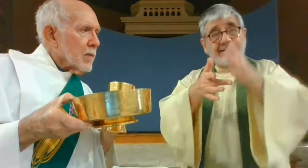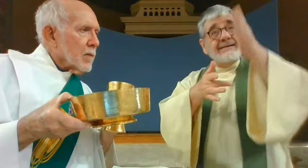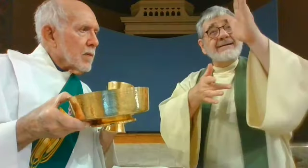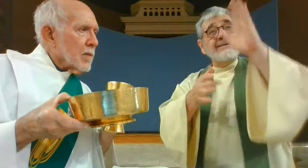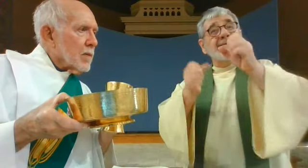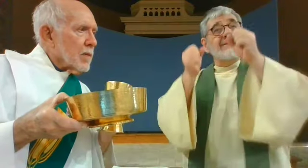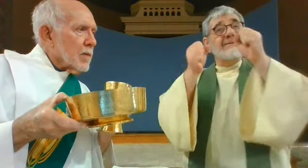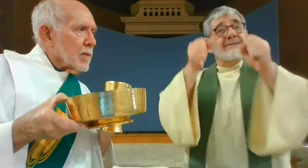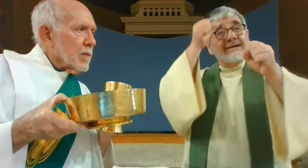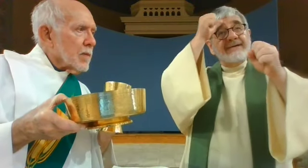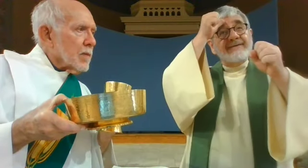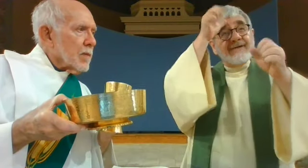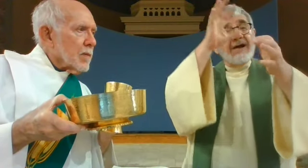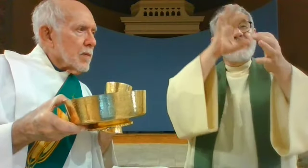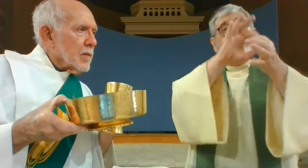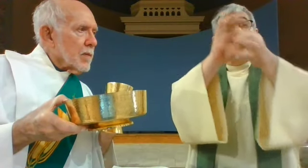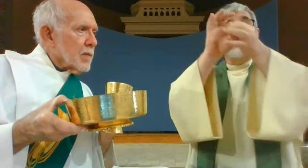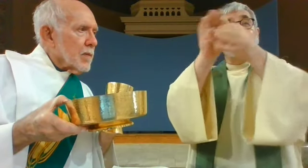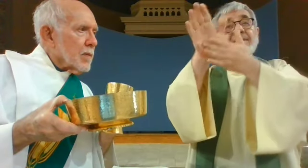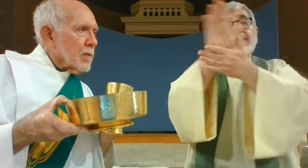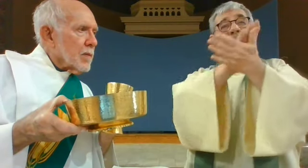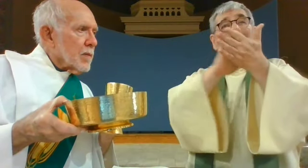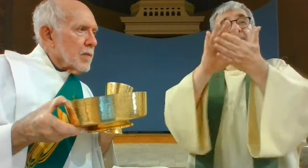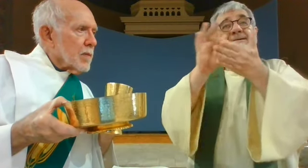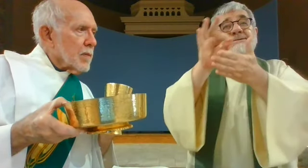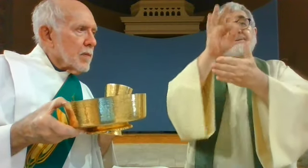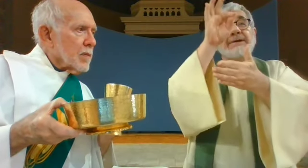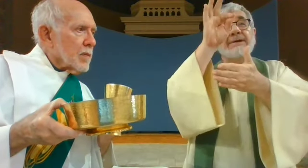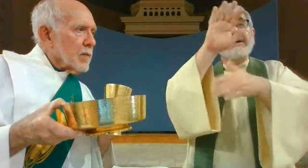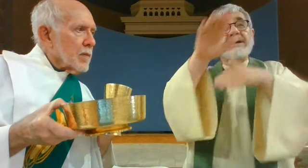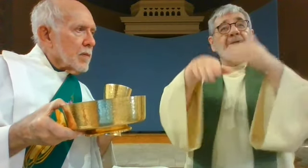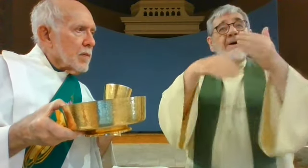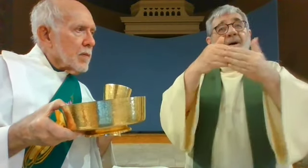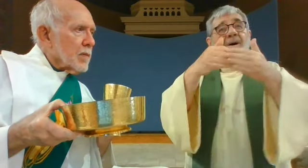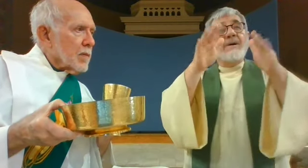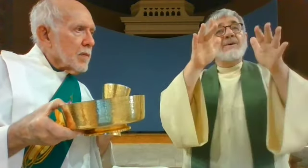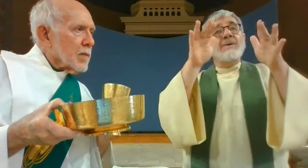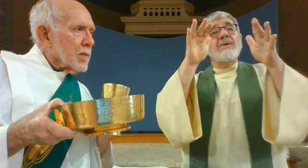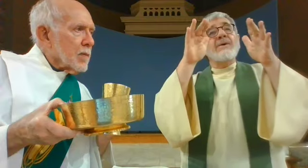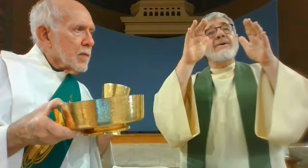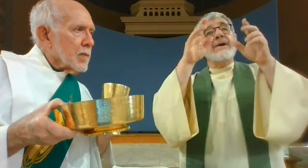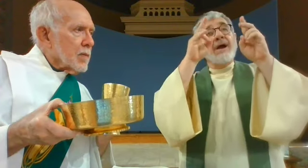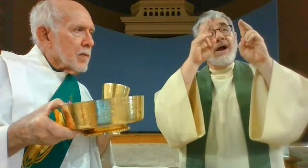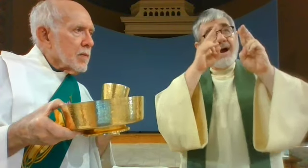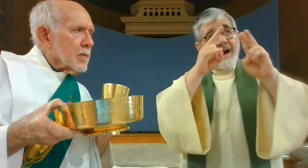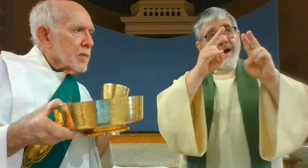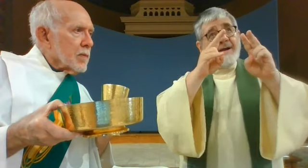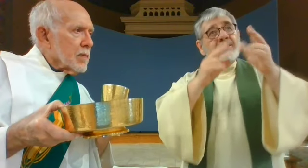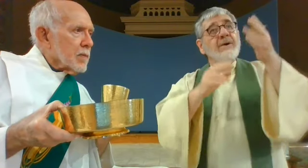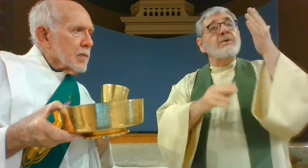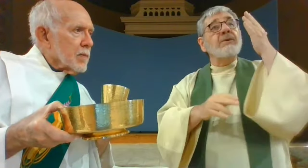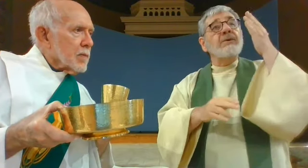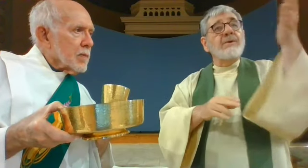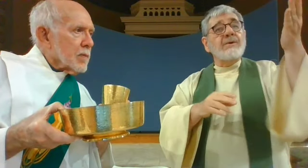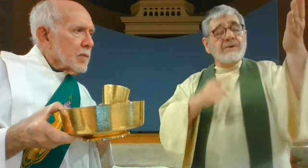Almighty Father, in the unity of the Holy Spirit, all glory and honor is Yours, forever and ever.